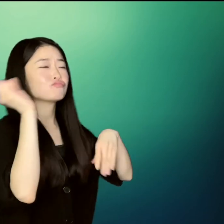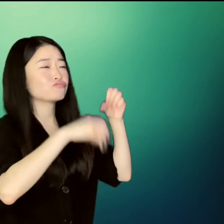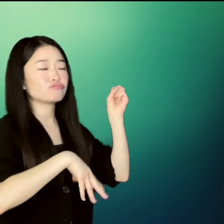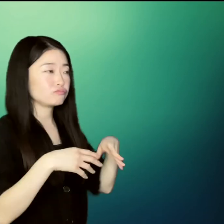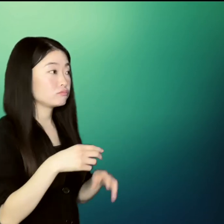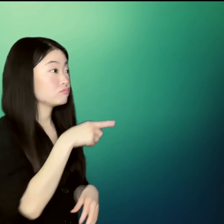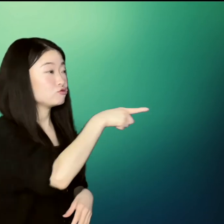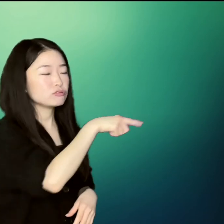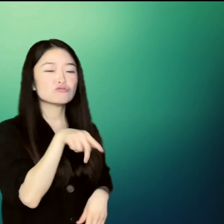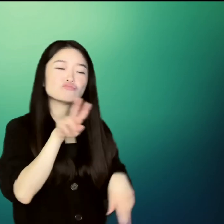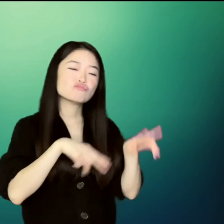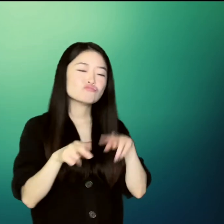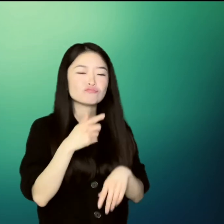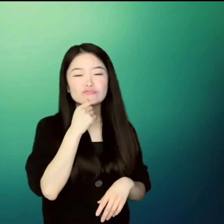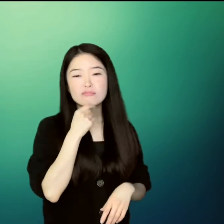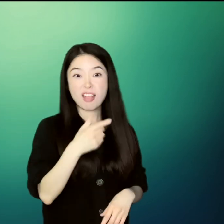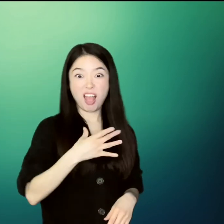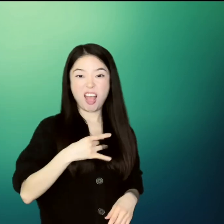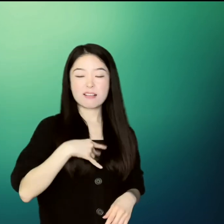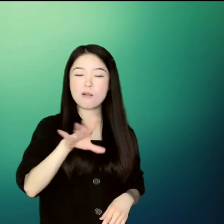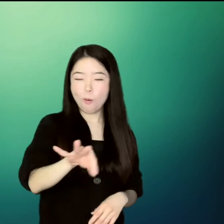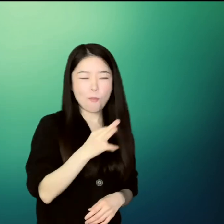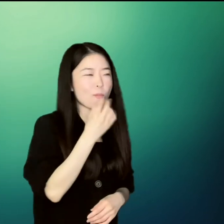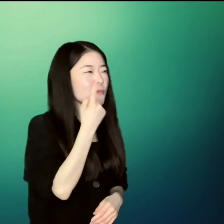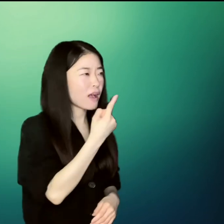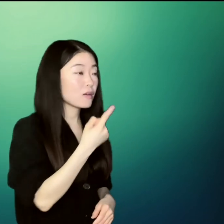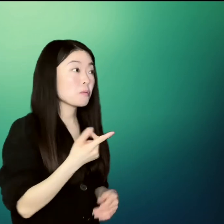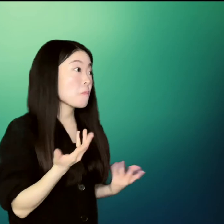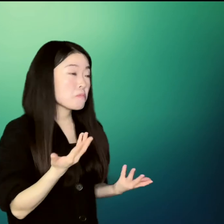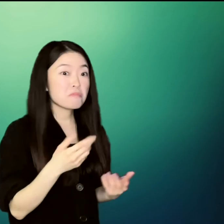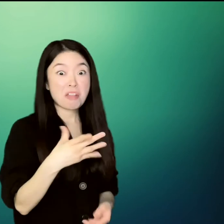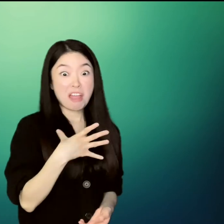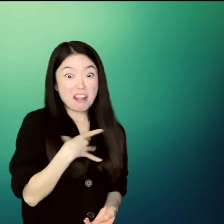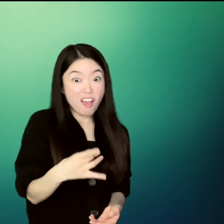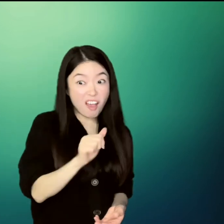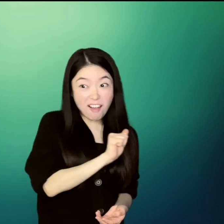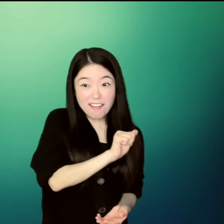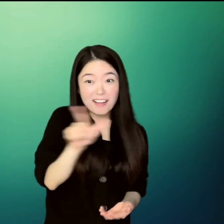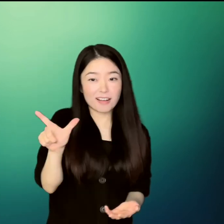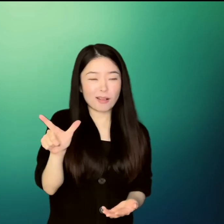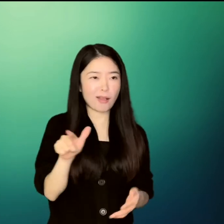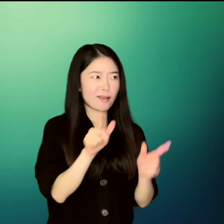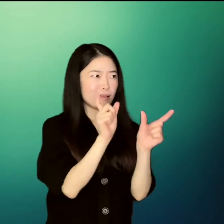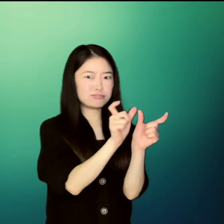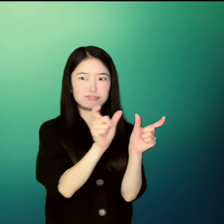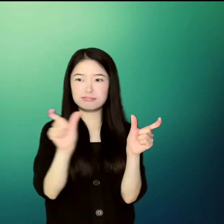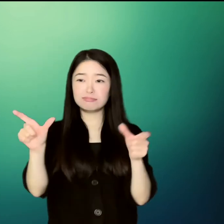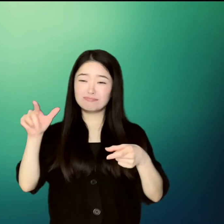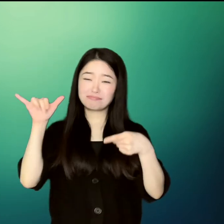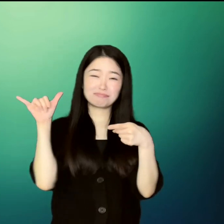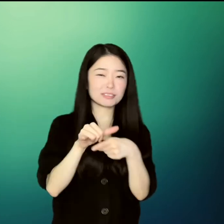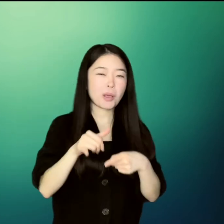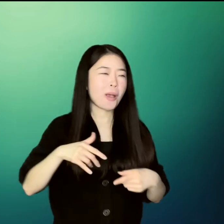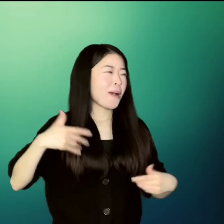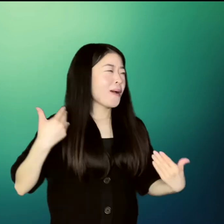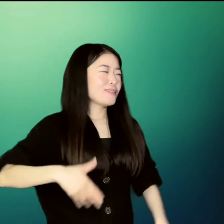You can pick whatever you like, or pick them all, and you'll have the longest name in history.